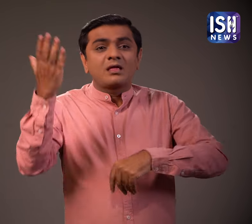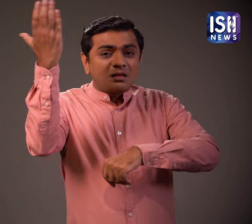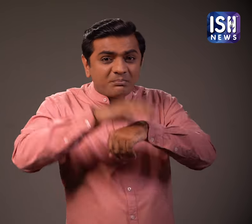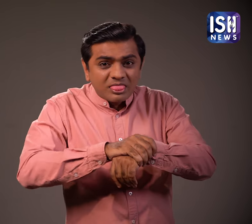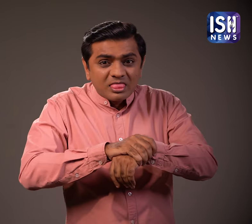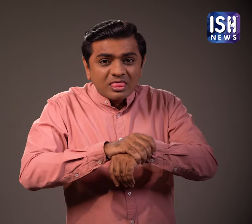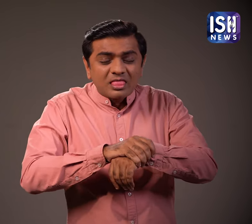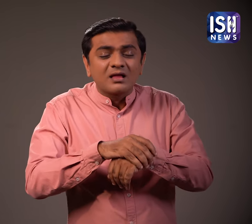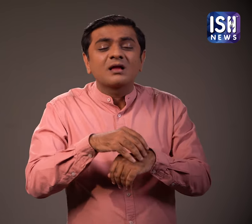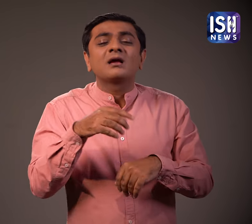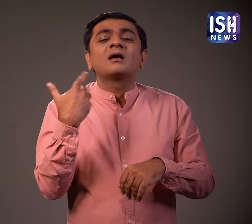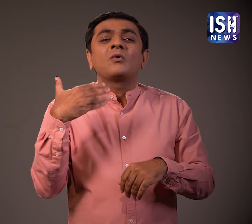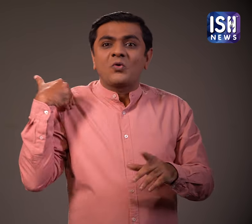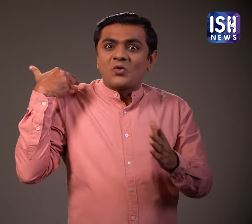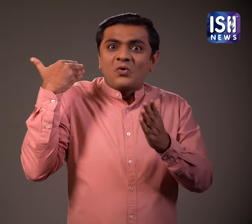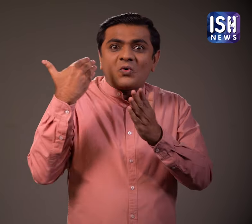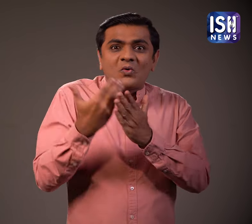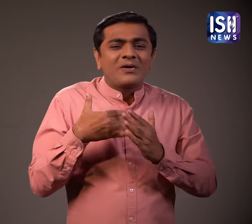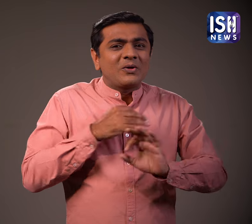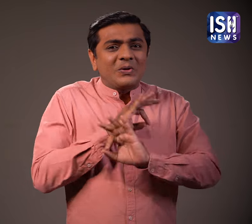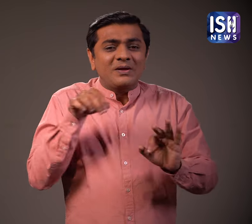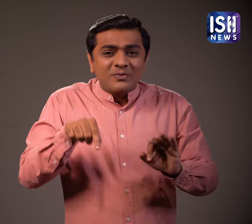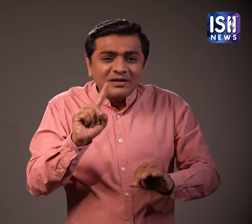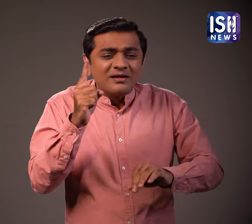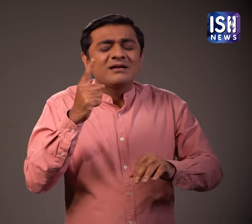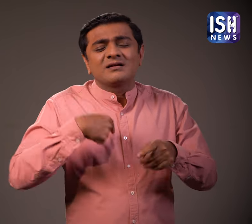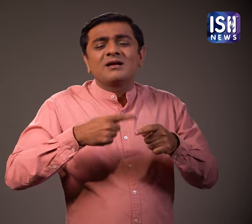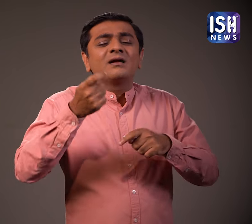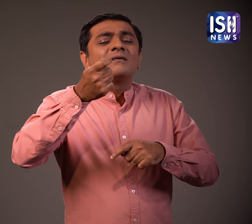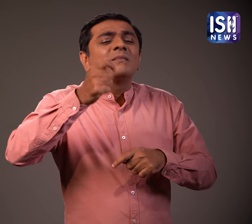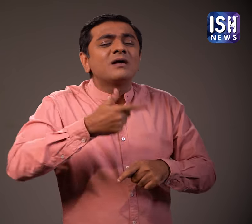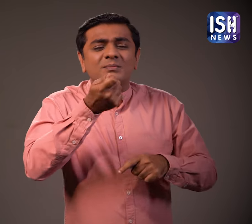They rarely get caught and if they get caught, they pay the fine. It has become a habit.